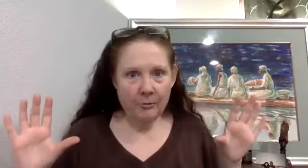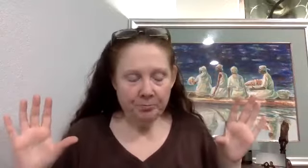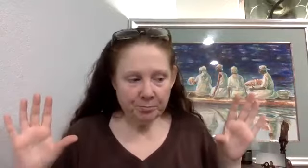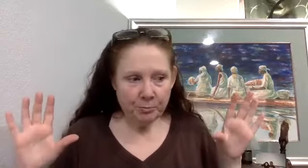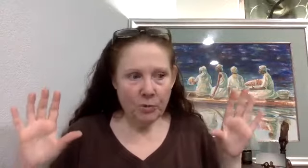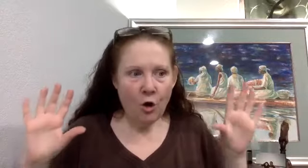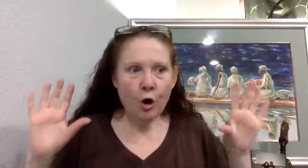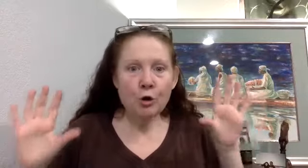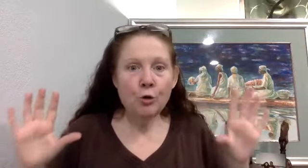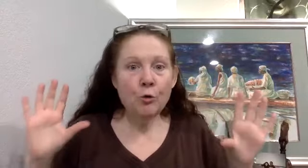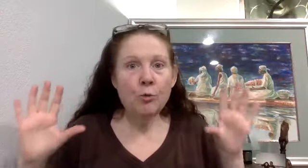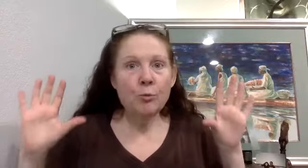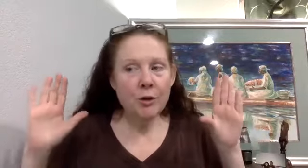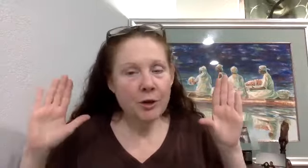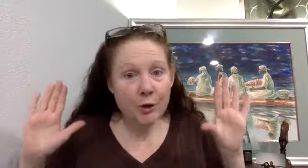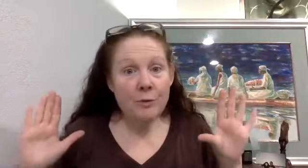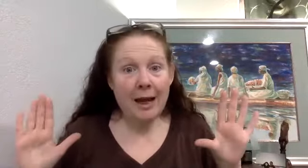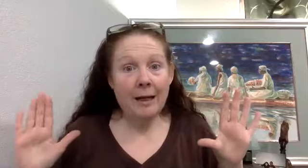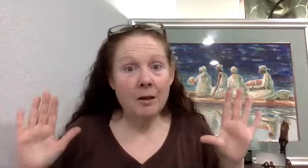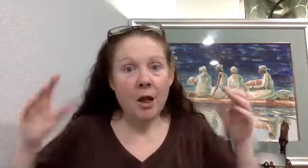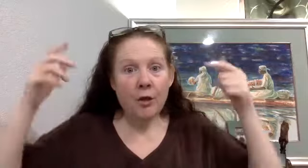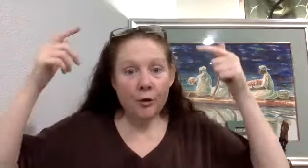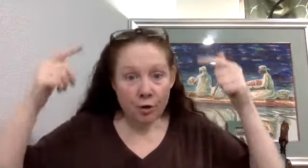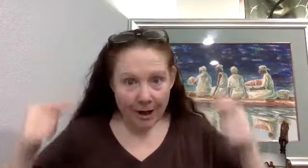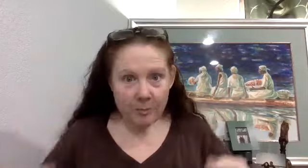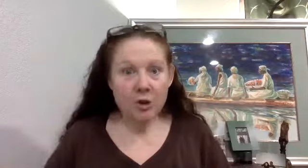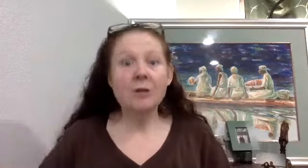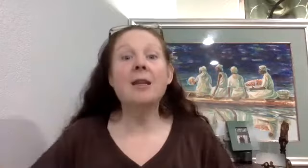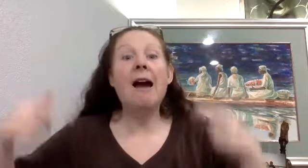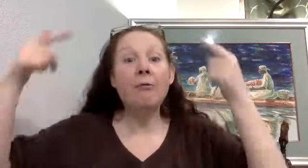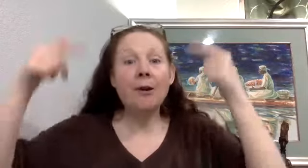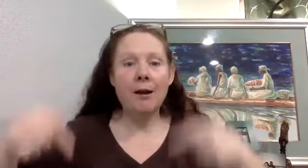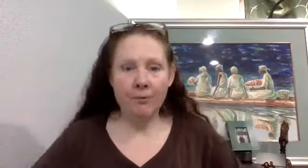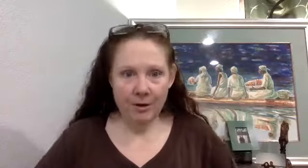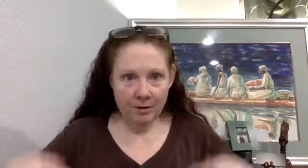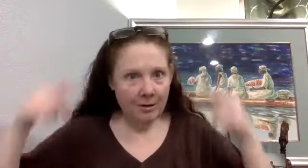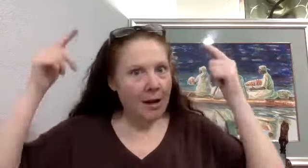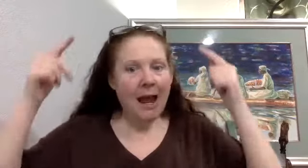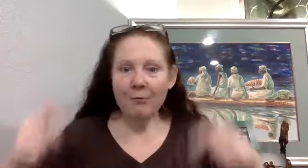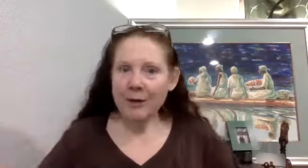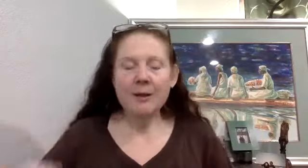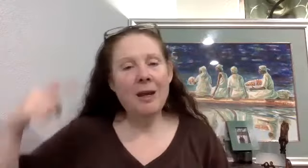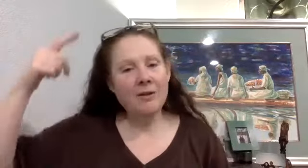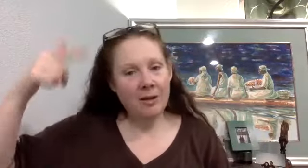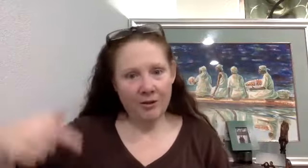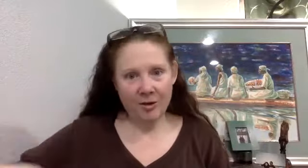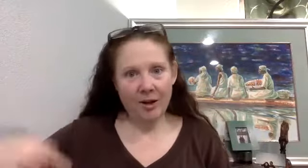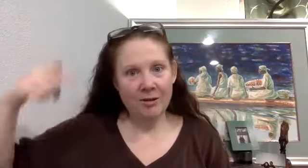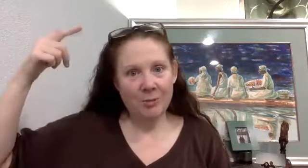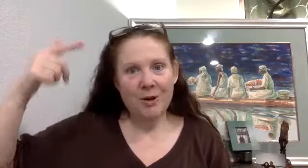are two, they're, they're united. They're the transmission, the afferent, afferent. Everything is basically a circuit between